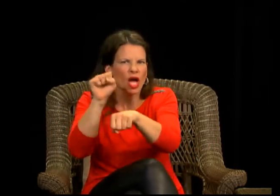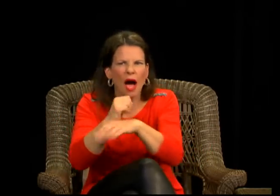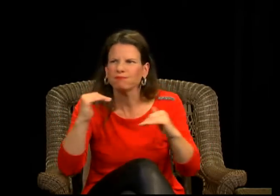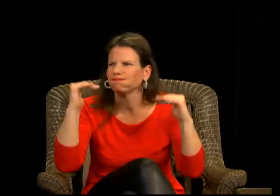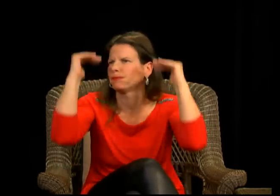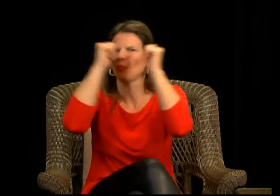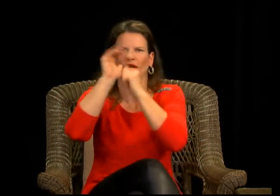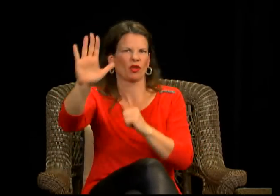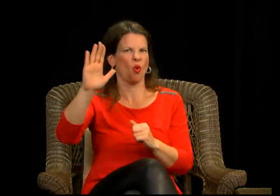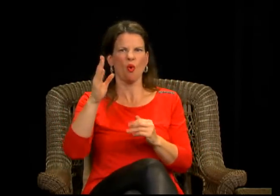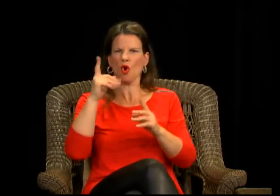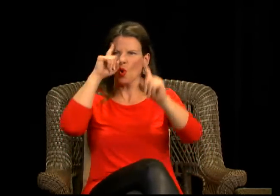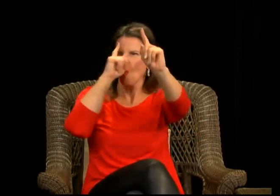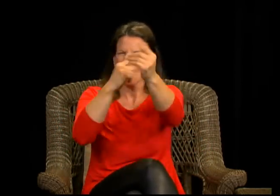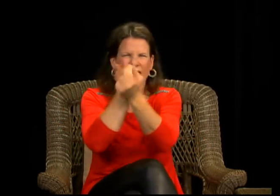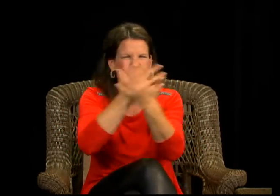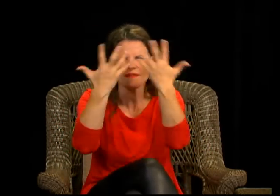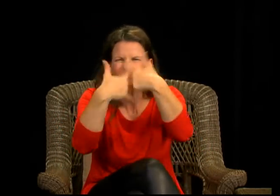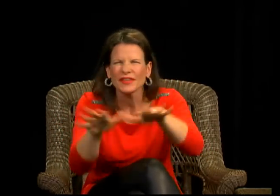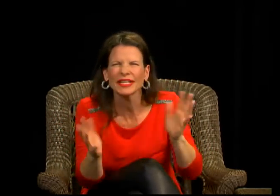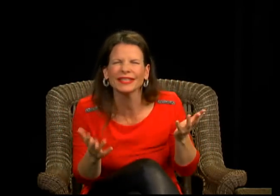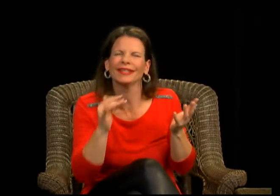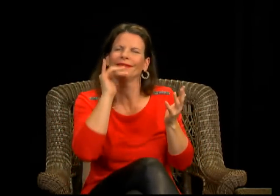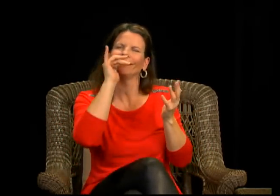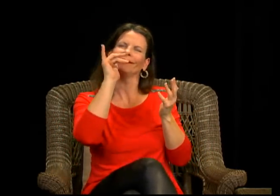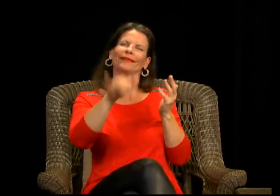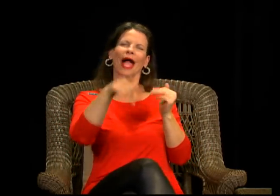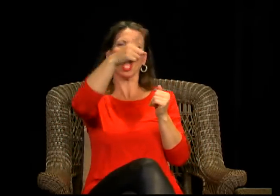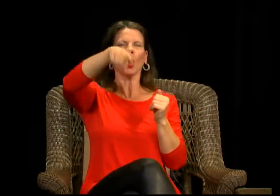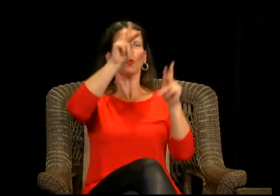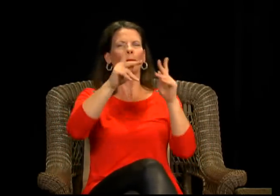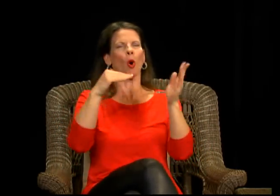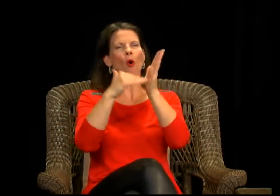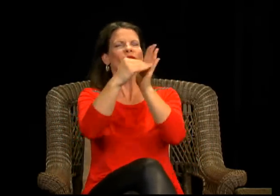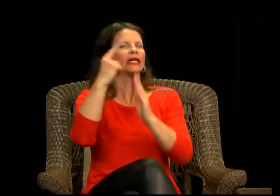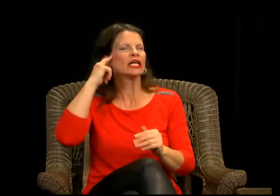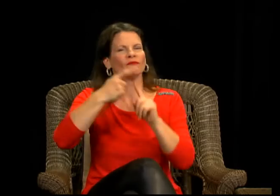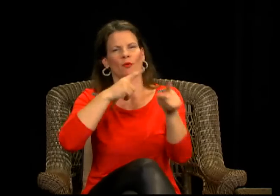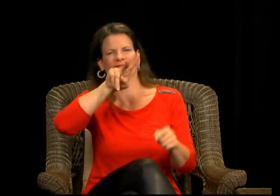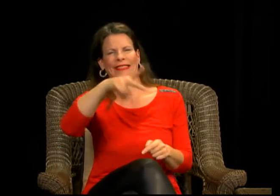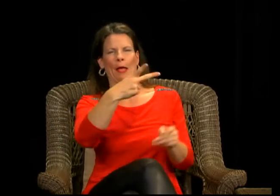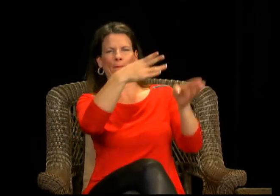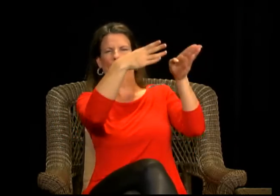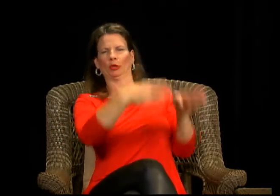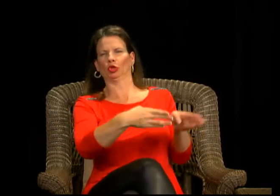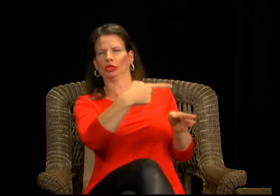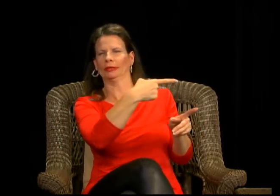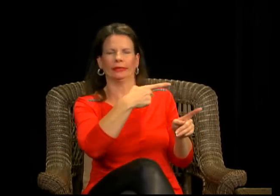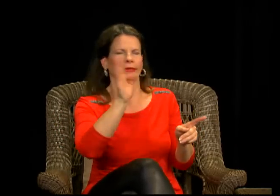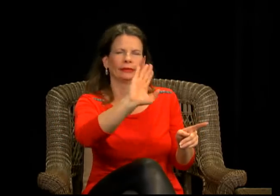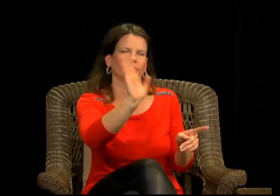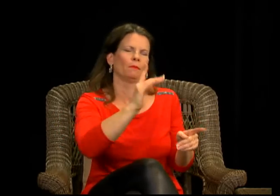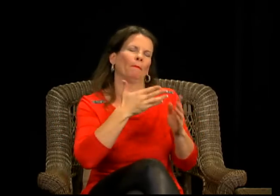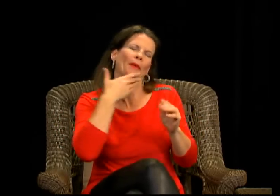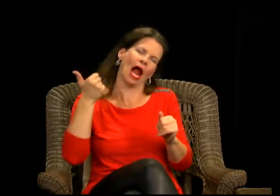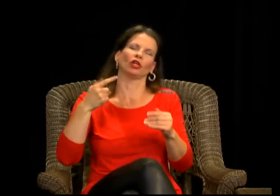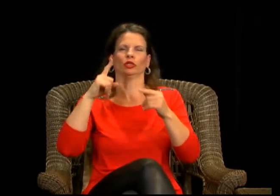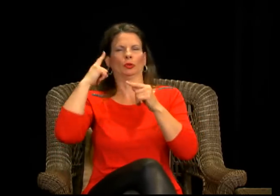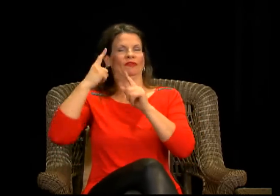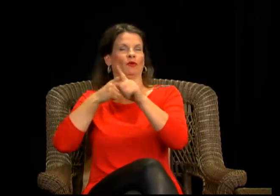They don't know how much deaf people can do and they really can accomplish a lot. And so this, I think shows that view, this perspective that